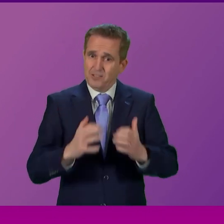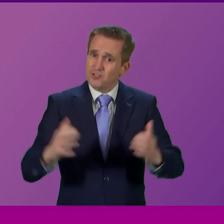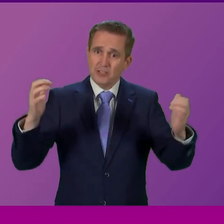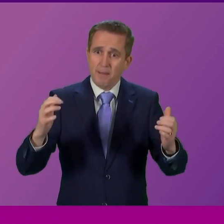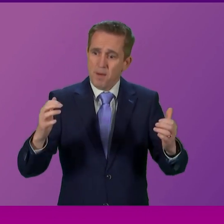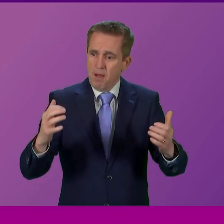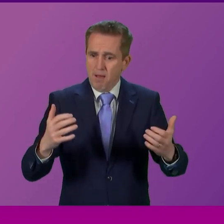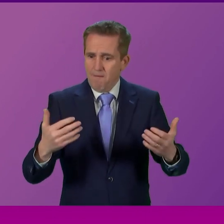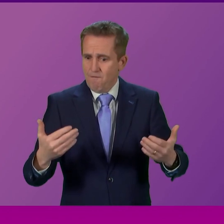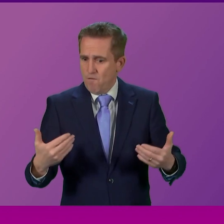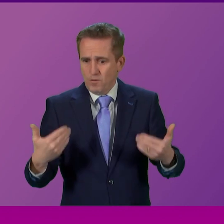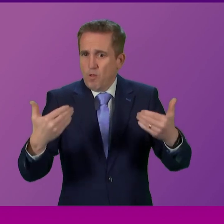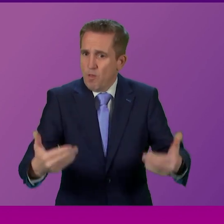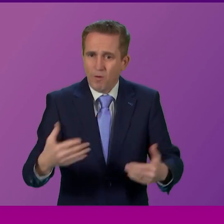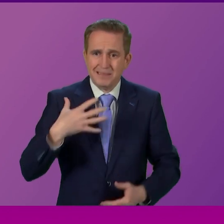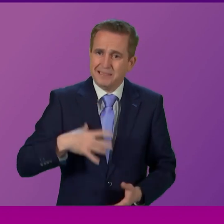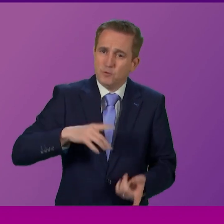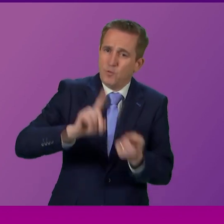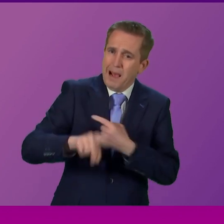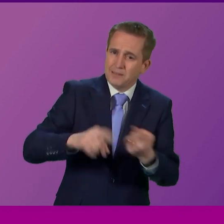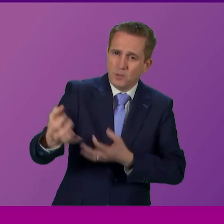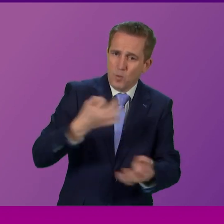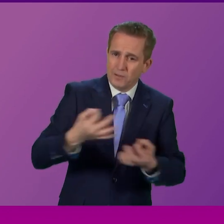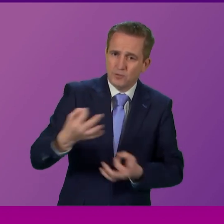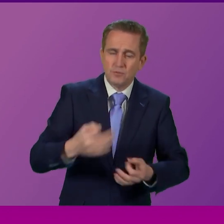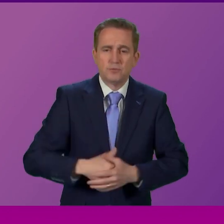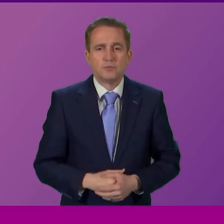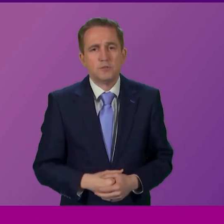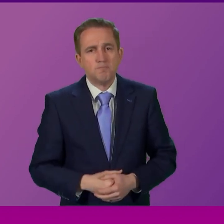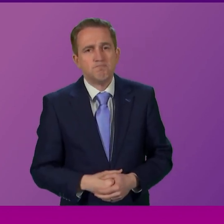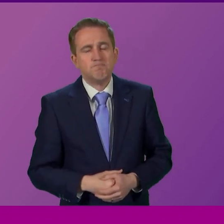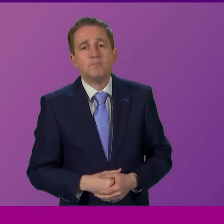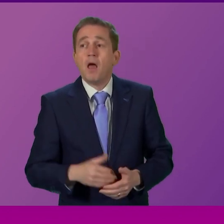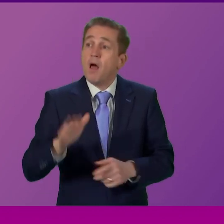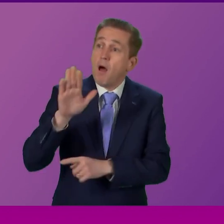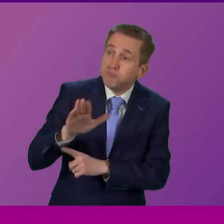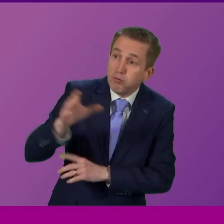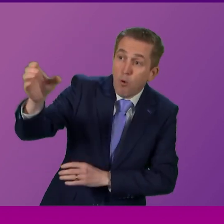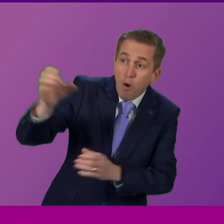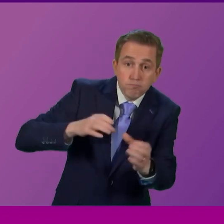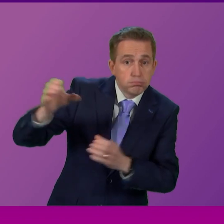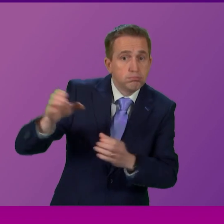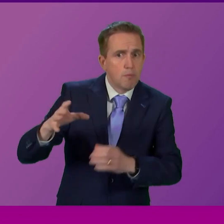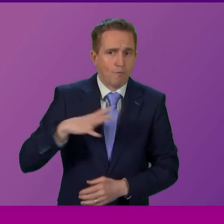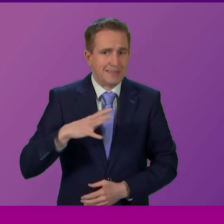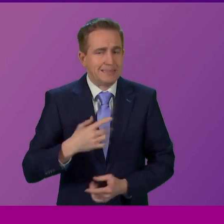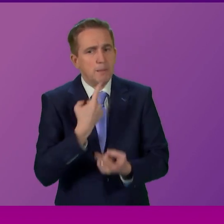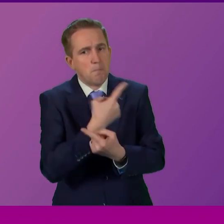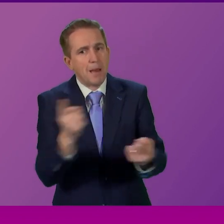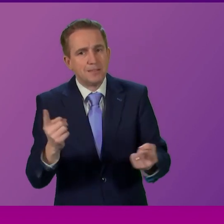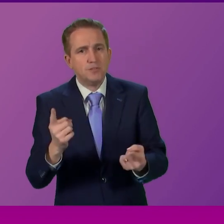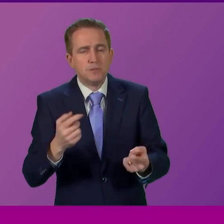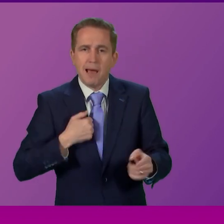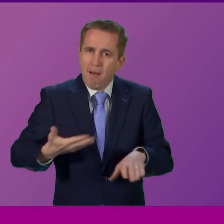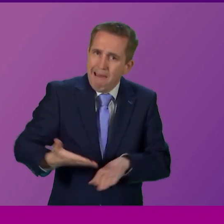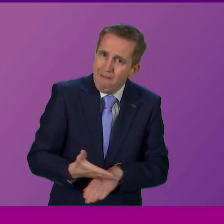answer these important questions in terms of recruitment outwith Scotland I've already referenced I think in some of my answers the